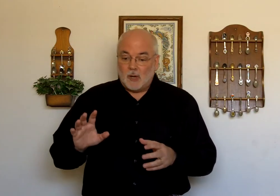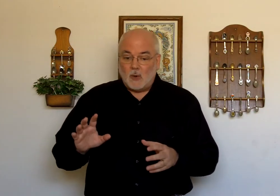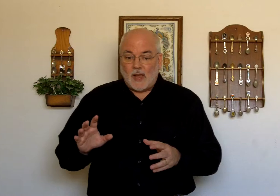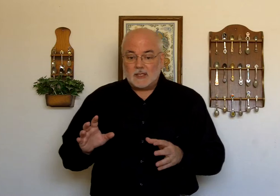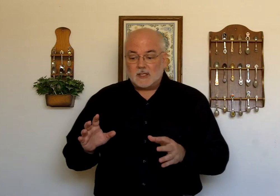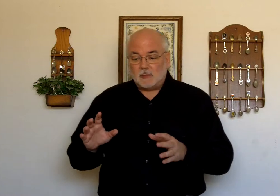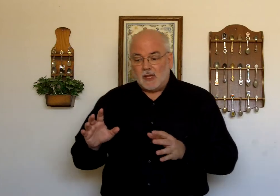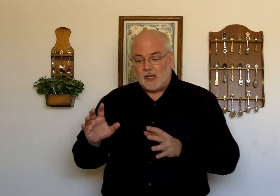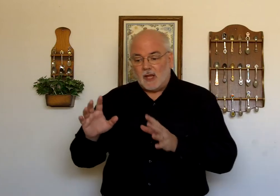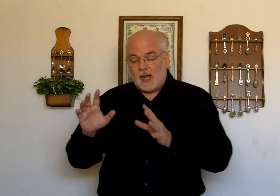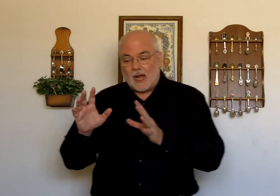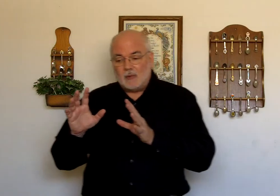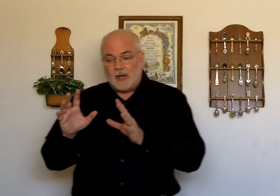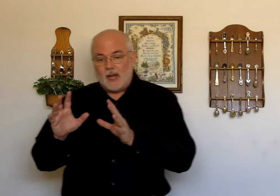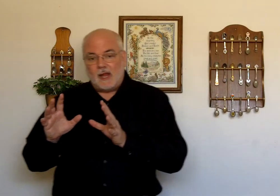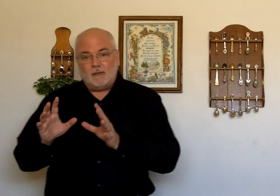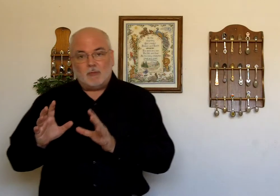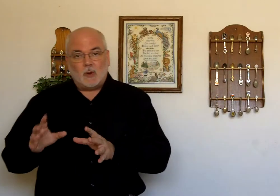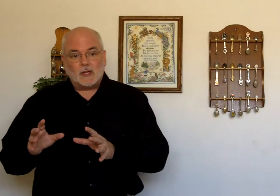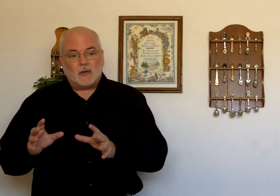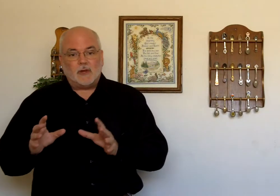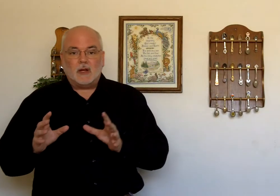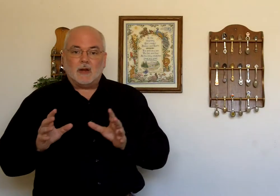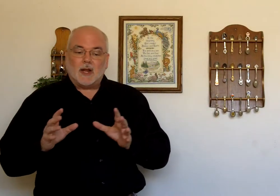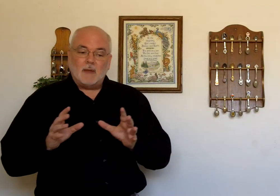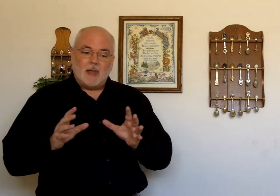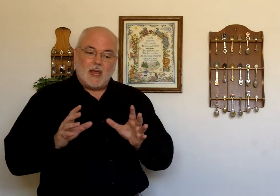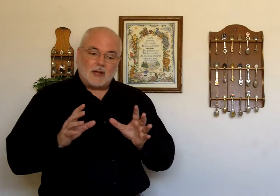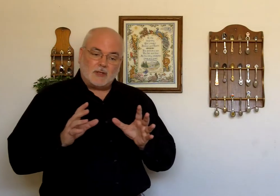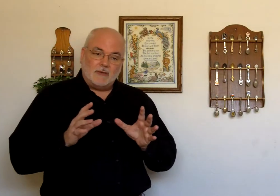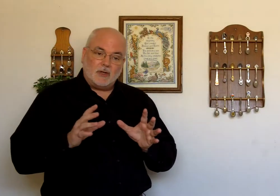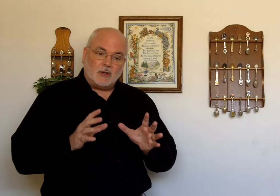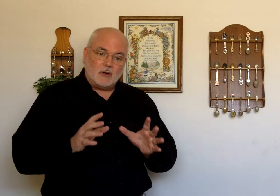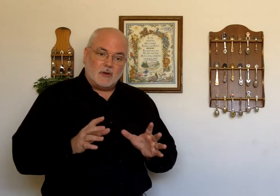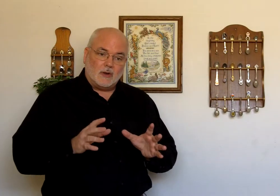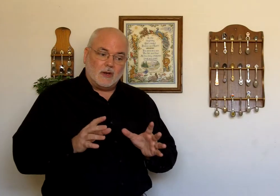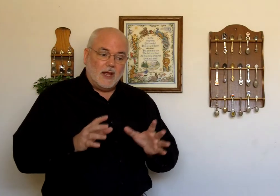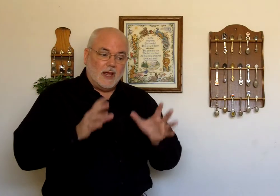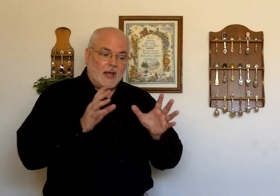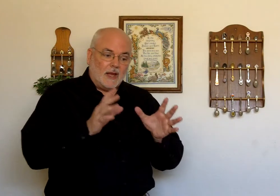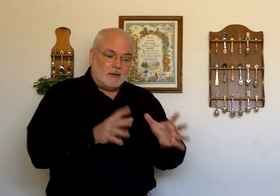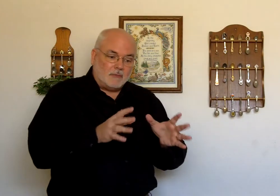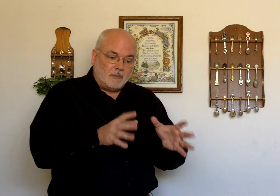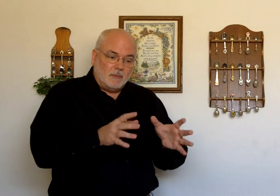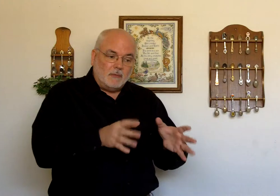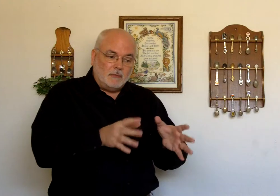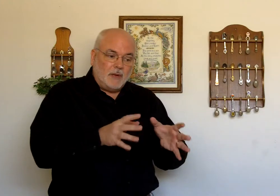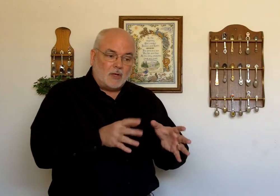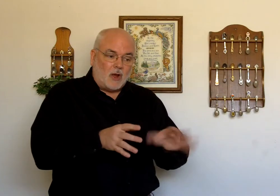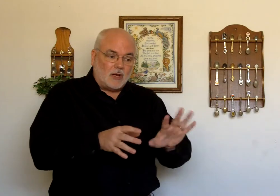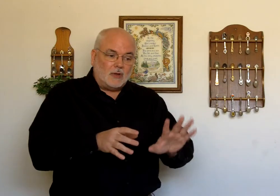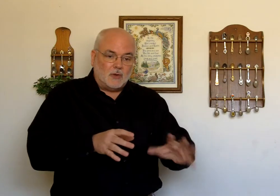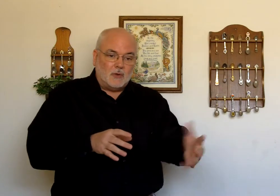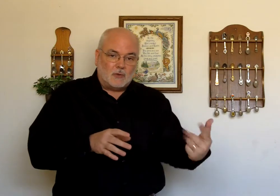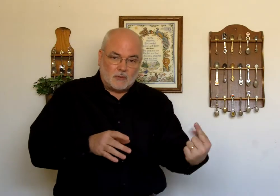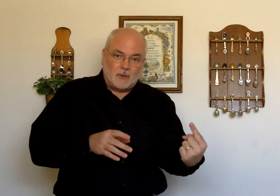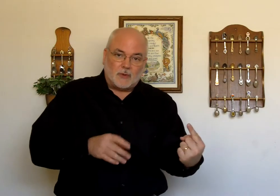Boaz is speaking, I'm going to have Boaz over here, and I may actually even turn and be talking to Ruth.